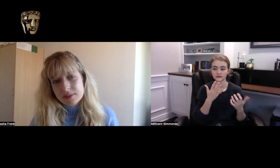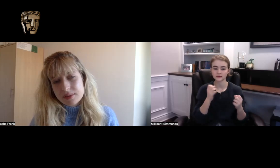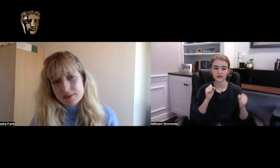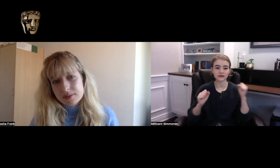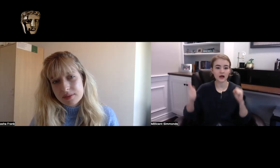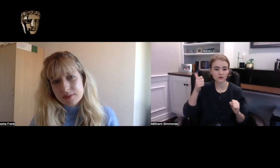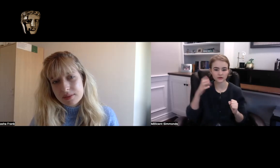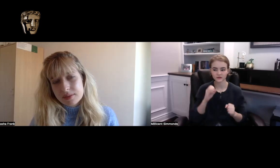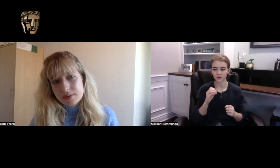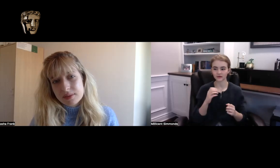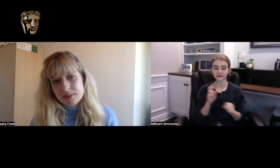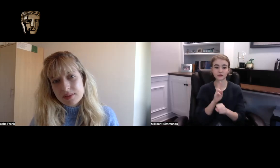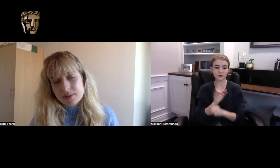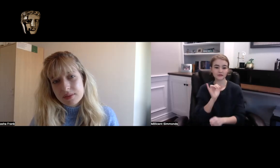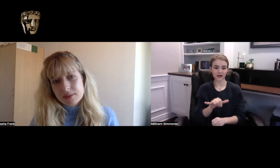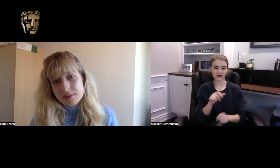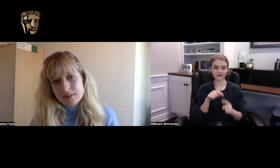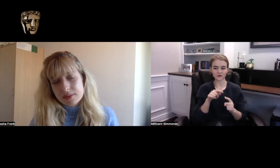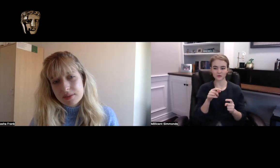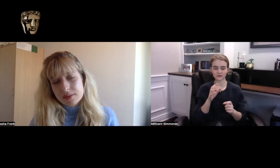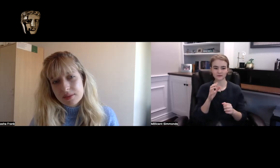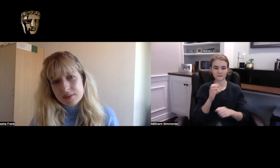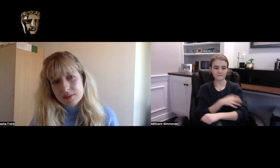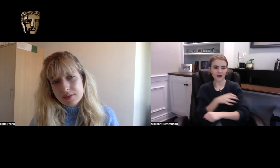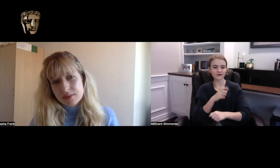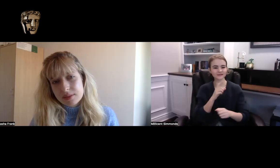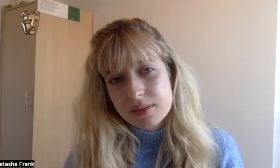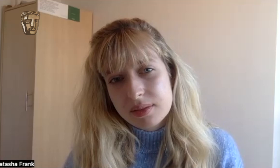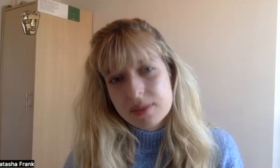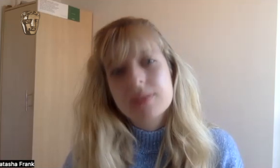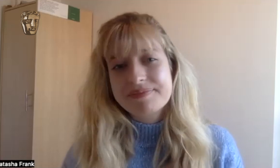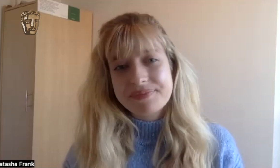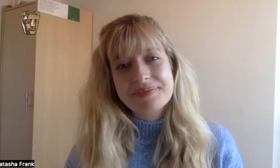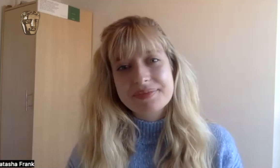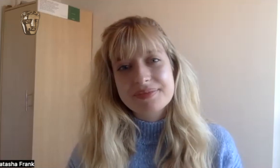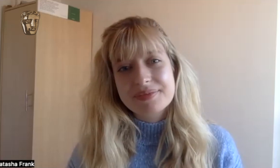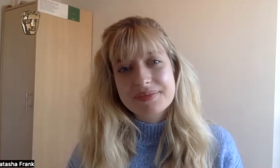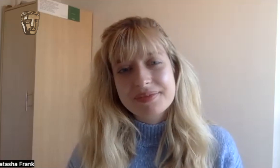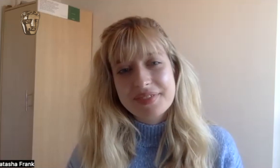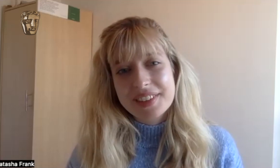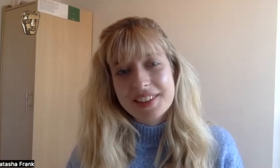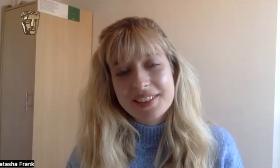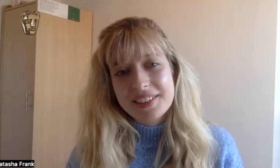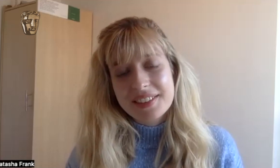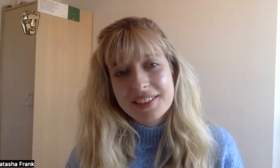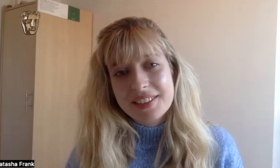the music gets louder you know it's so it was fun to experiment with the sound in that film in the first film.